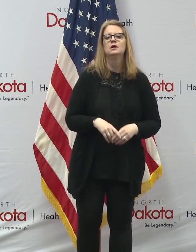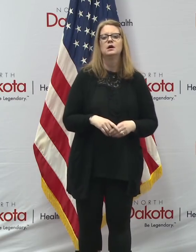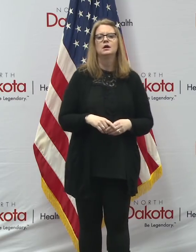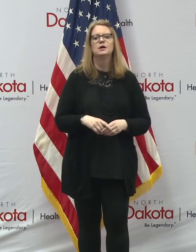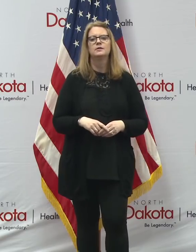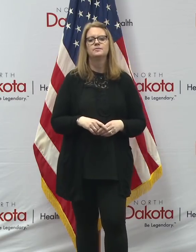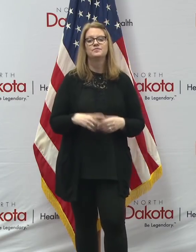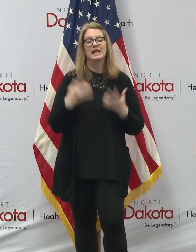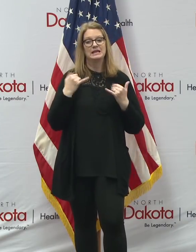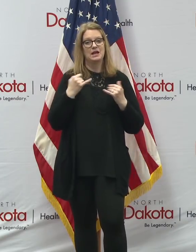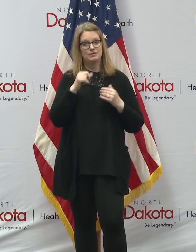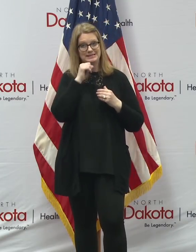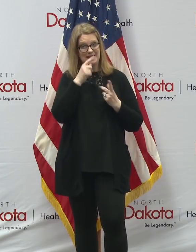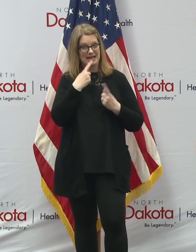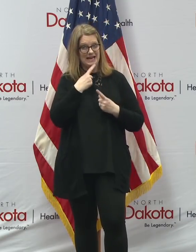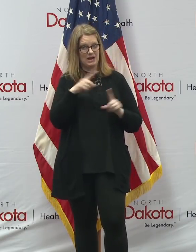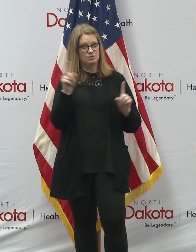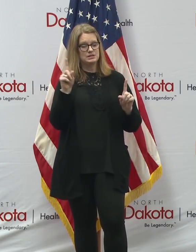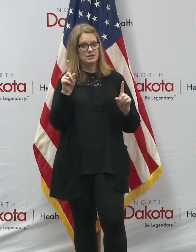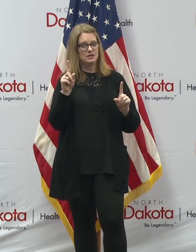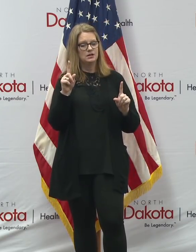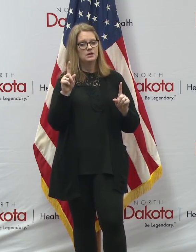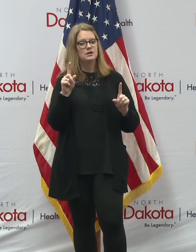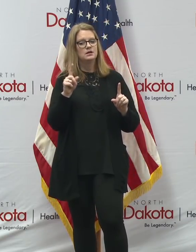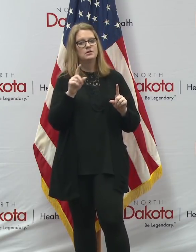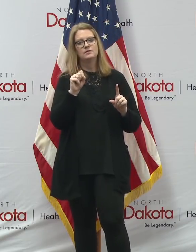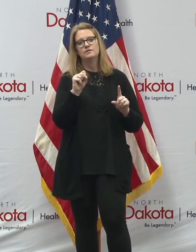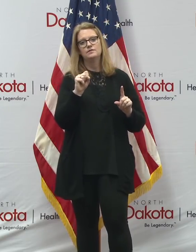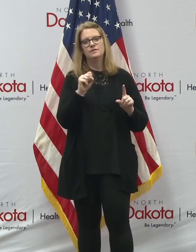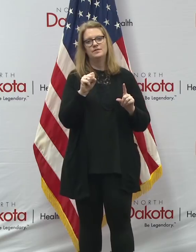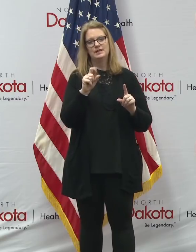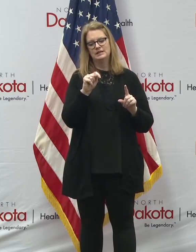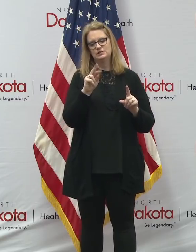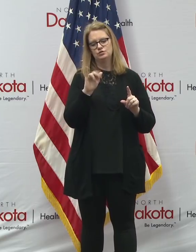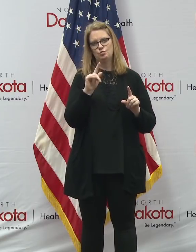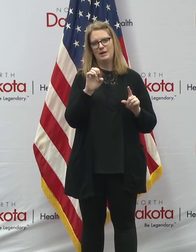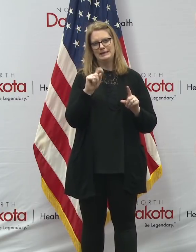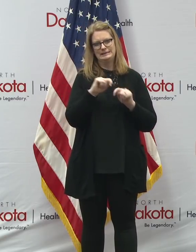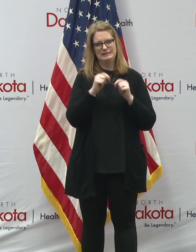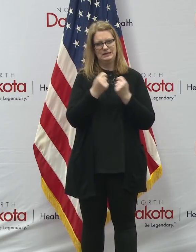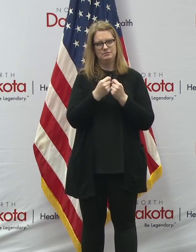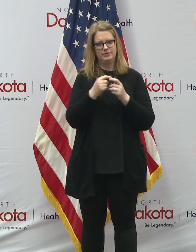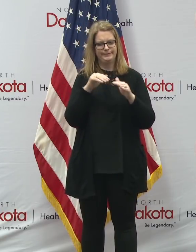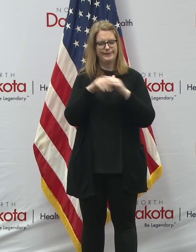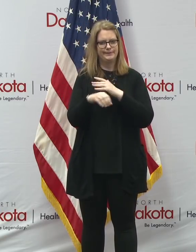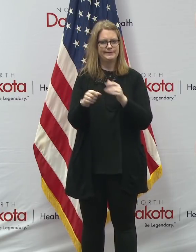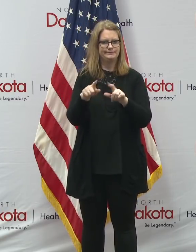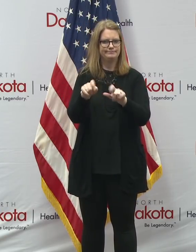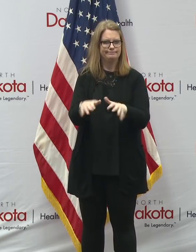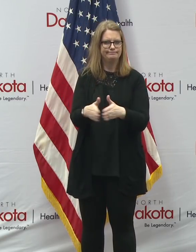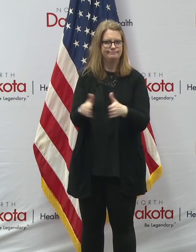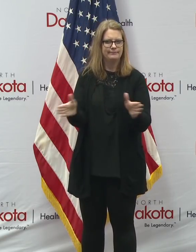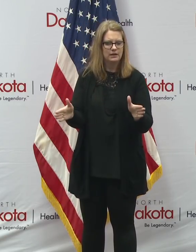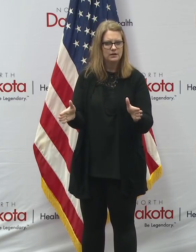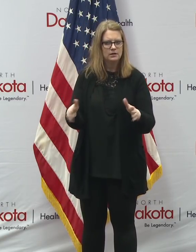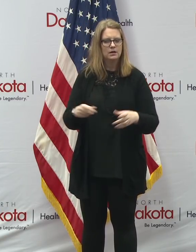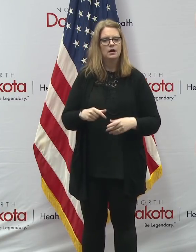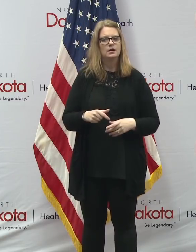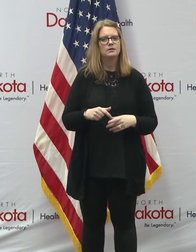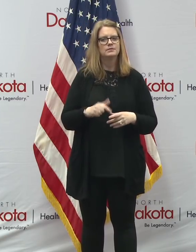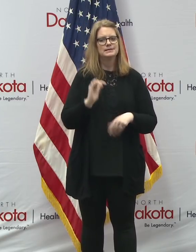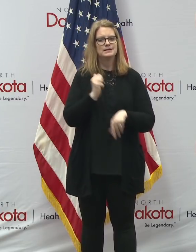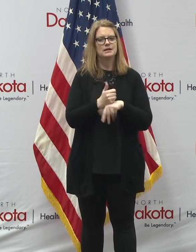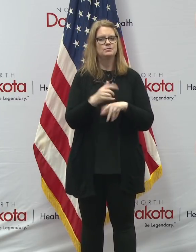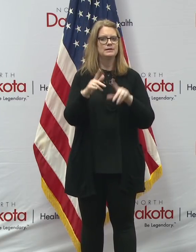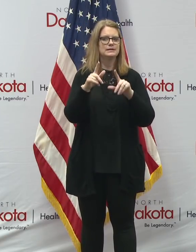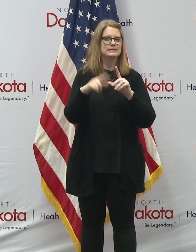really announcing, but we are doing. We have the strike team has been working on a on situations where